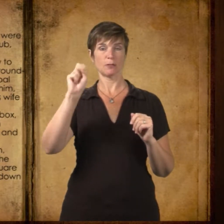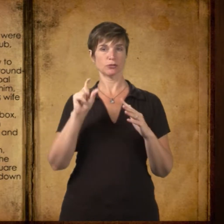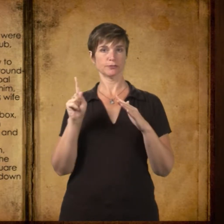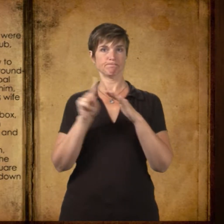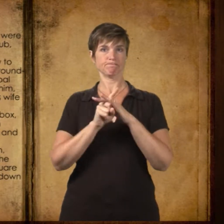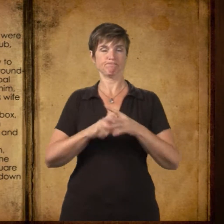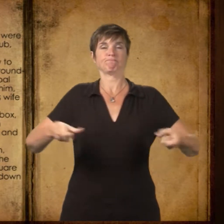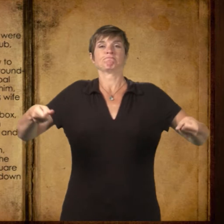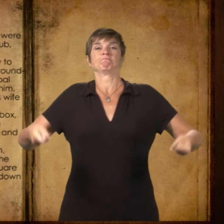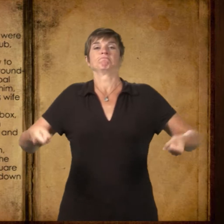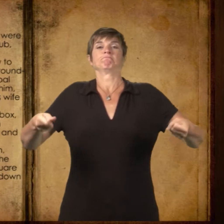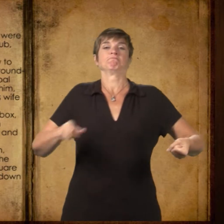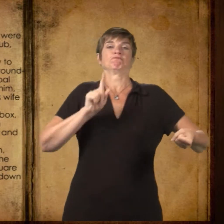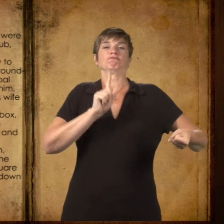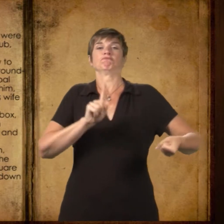and he waved and called,